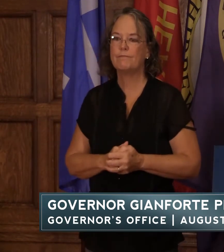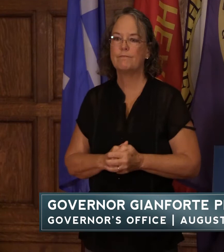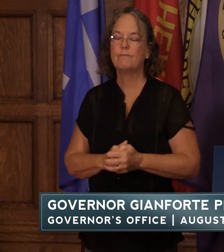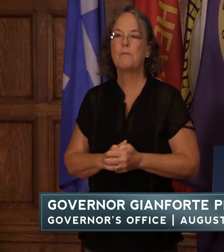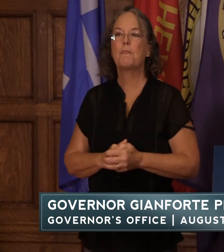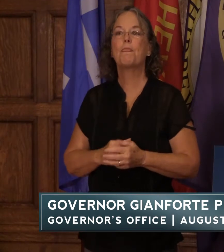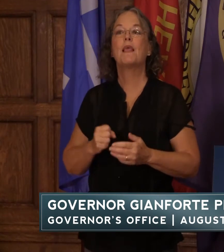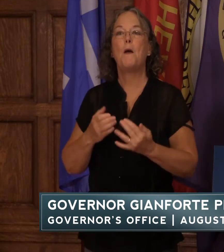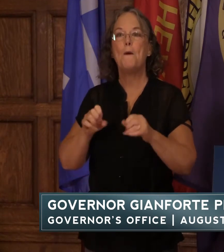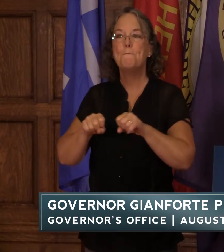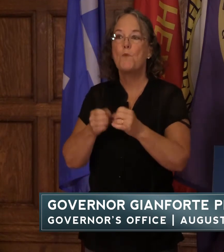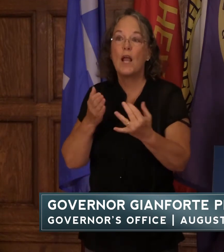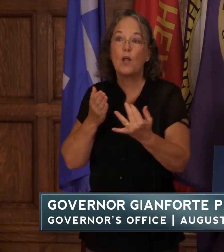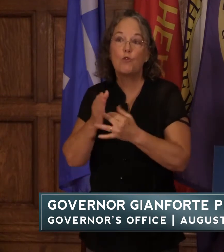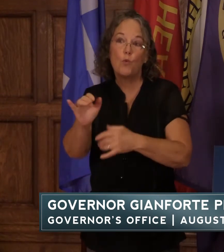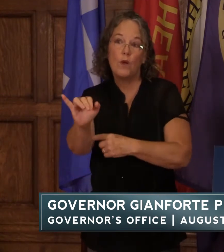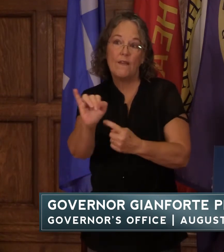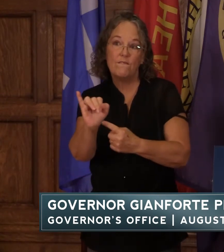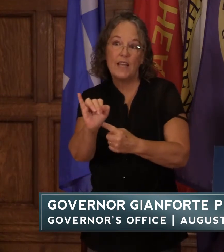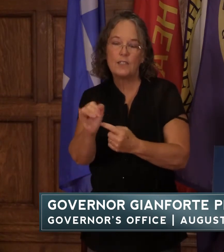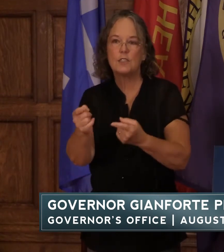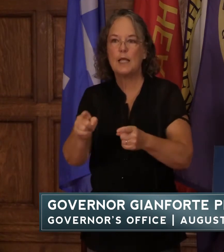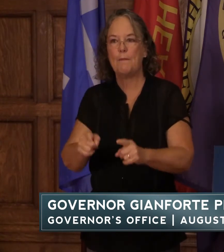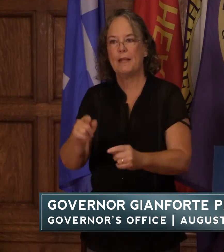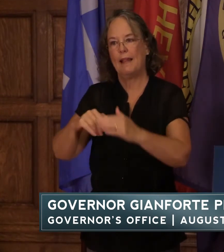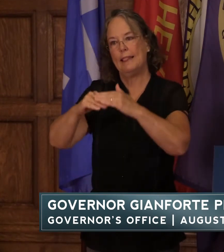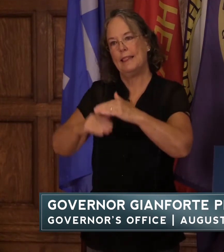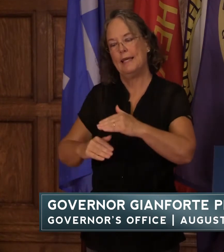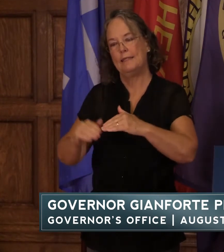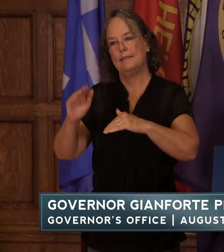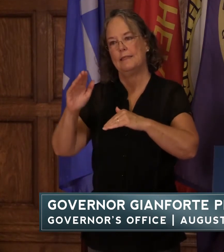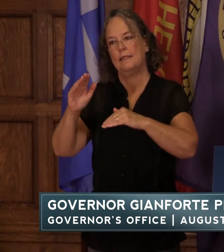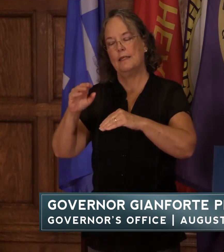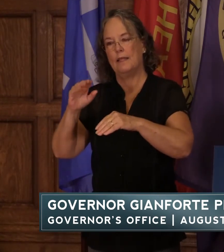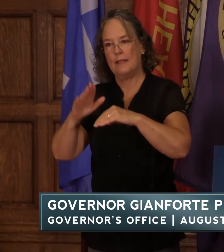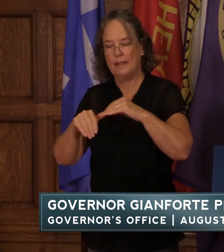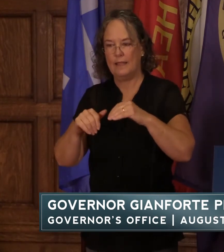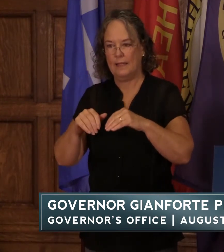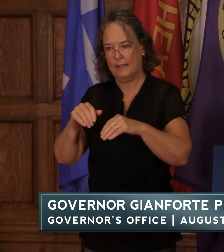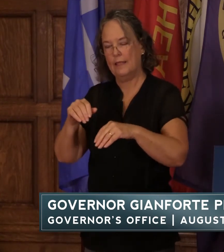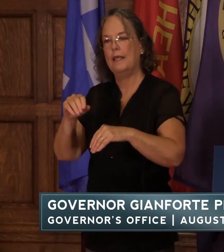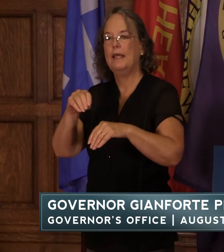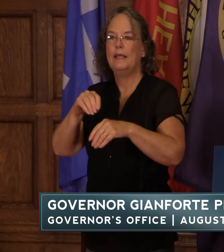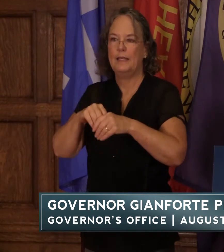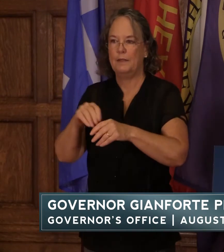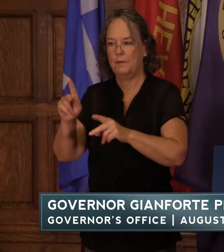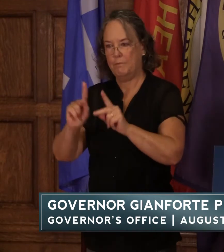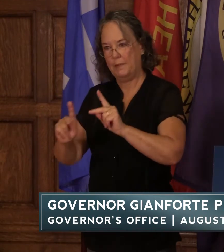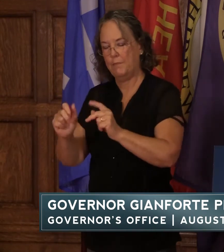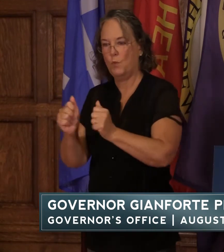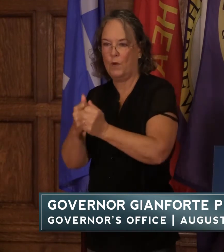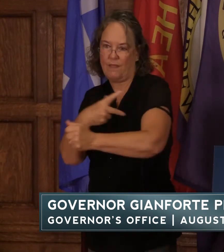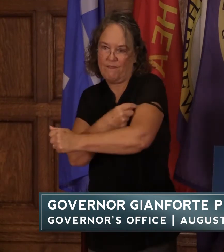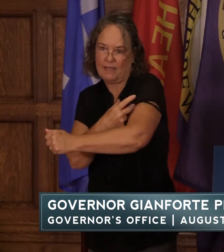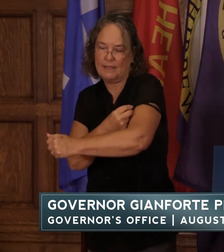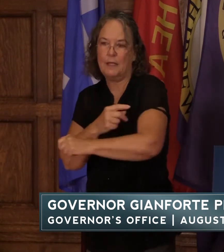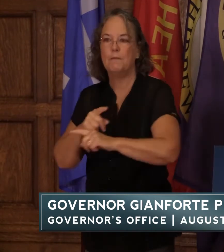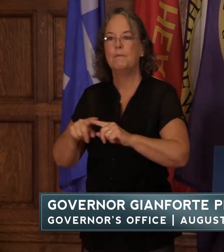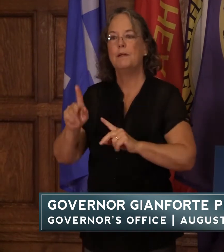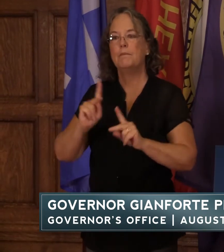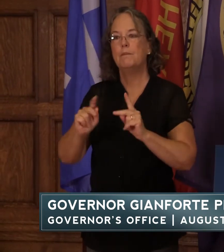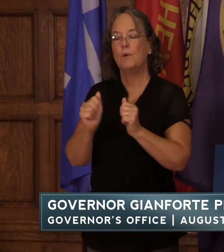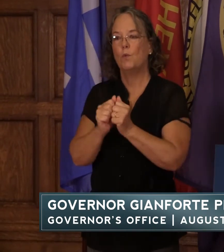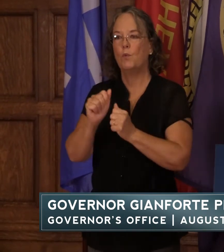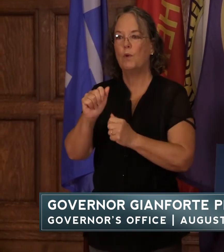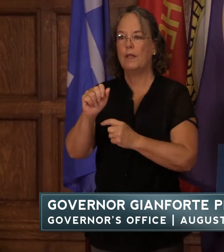breakthrough infections occur much less frequently than infections in unvaccinated people but individuals infected with the delta